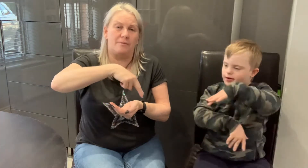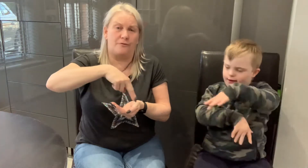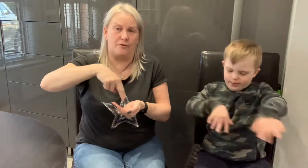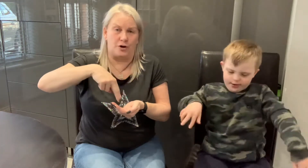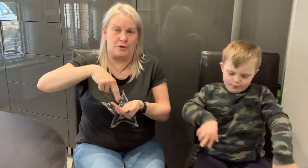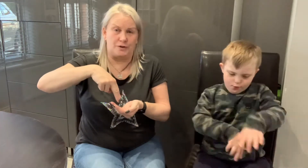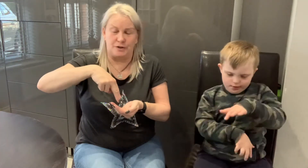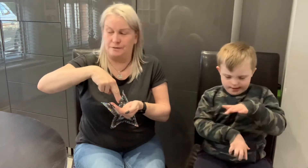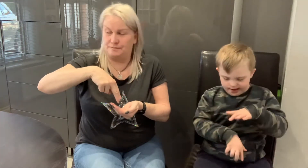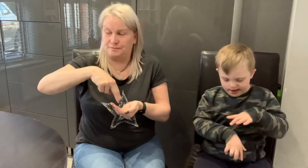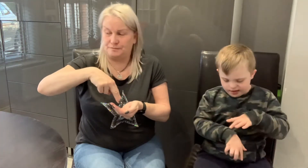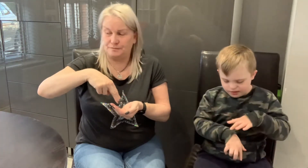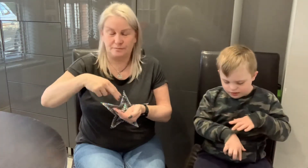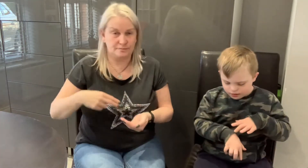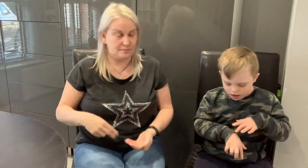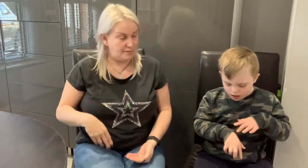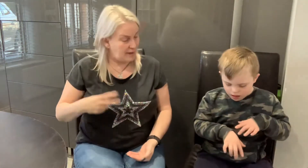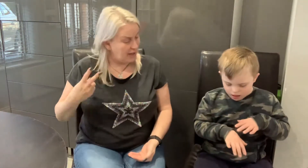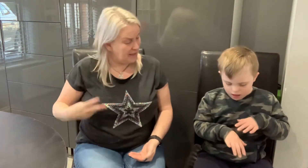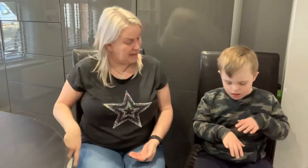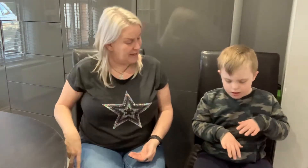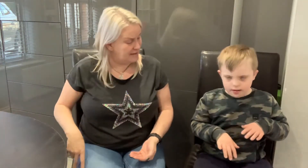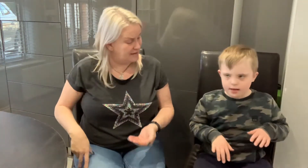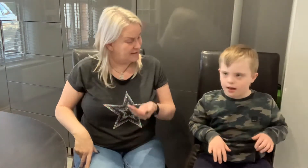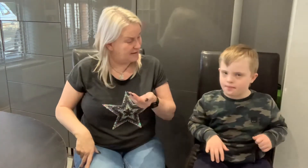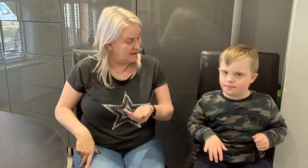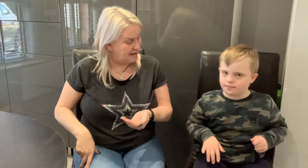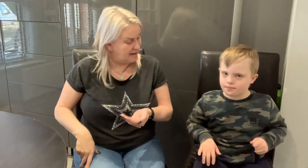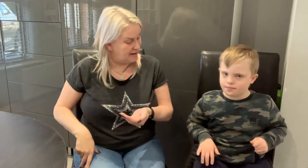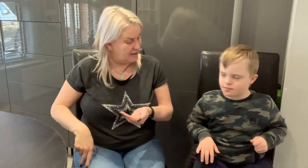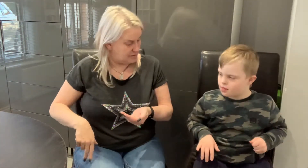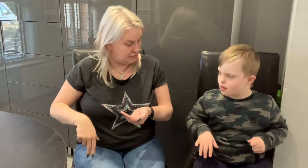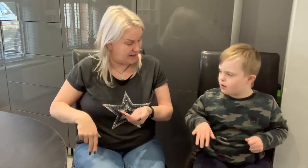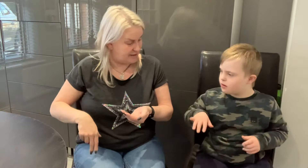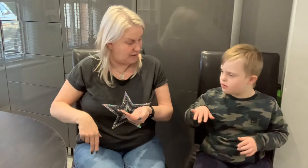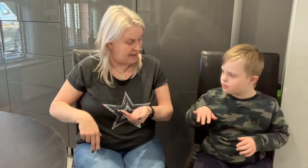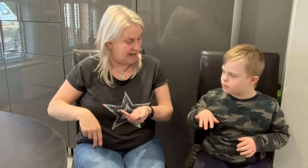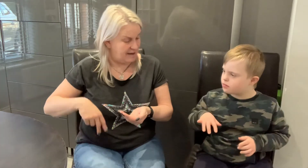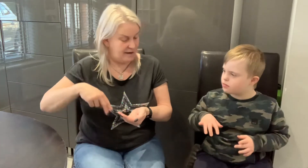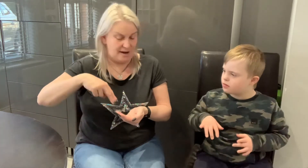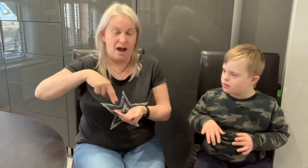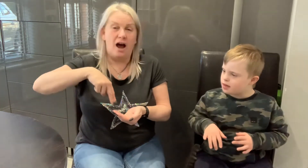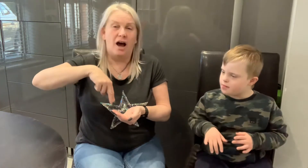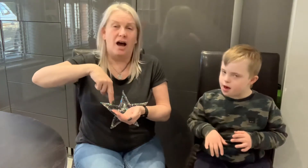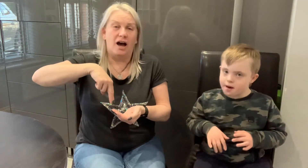Grapefruit. Okay? Yeah. Great signing. I know.